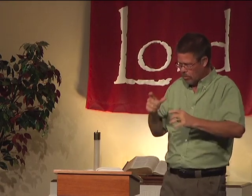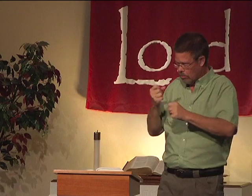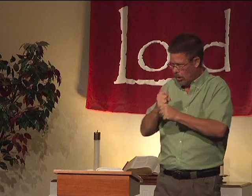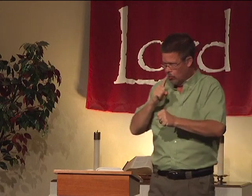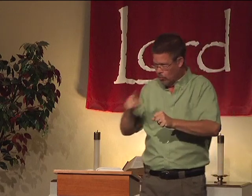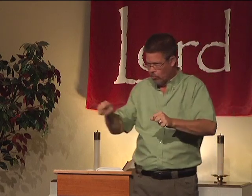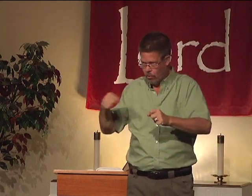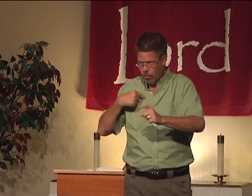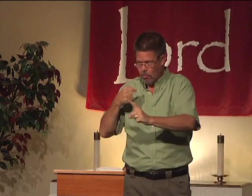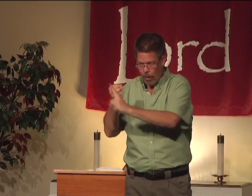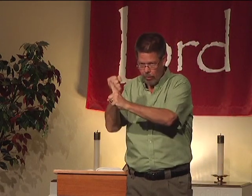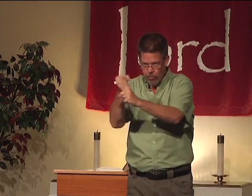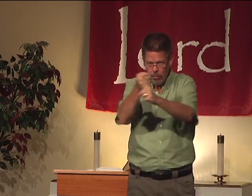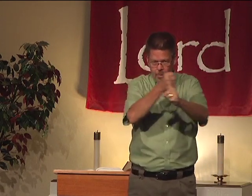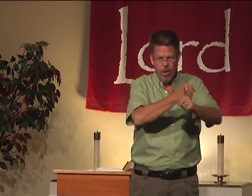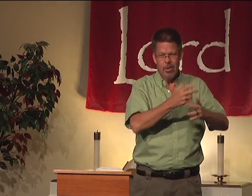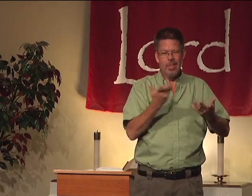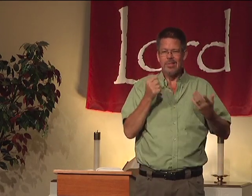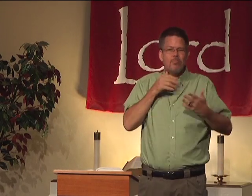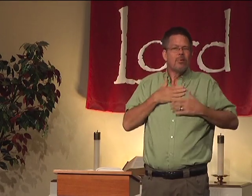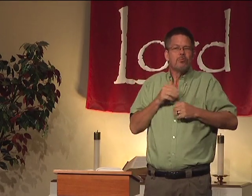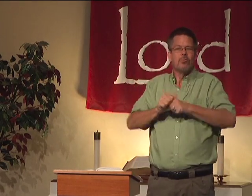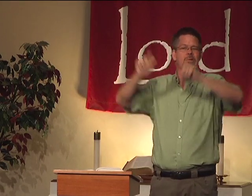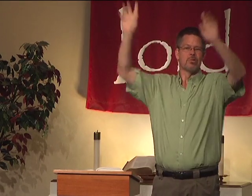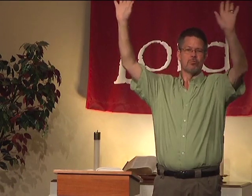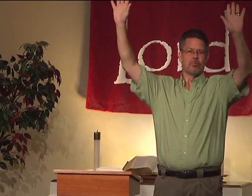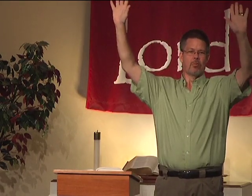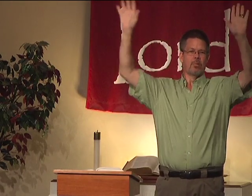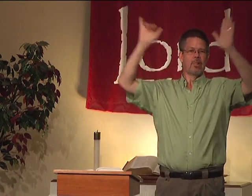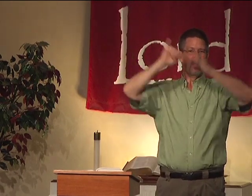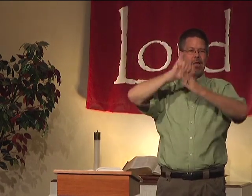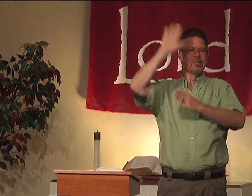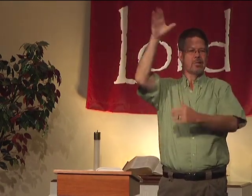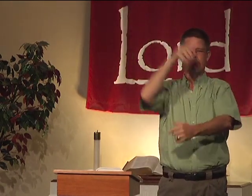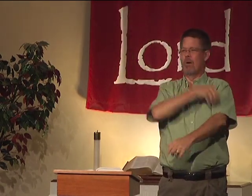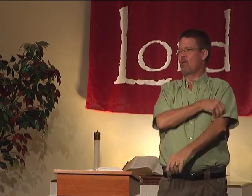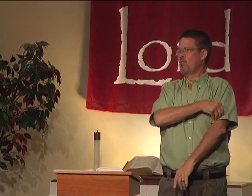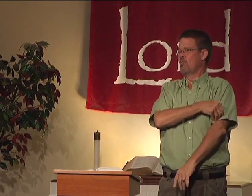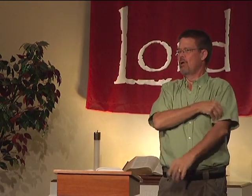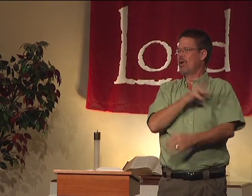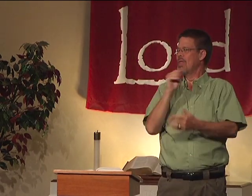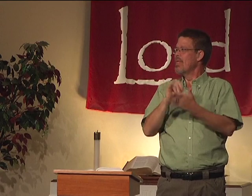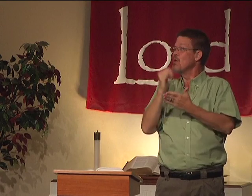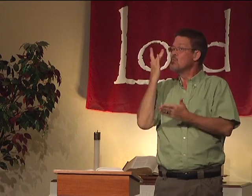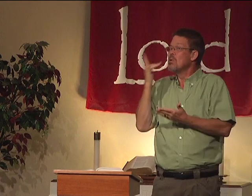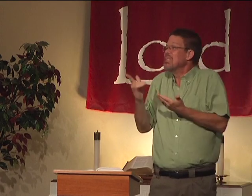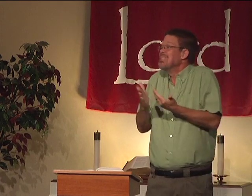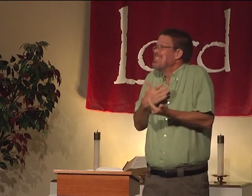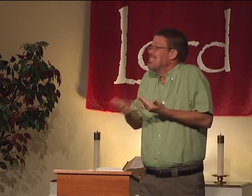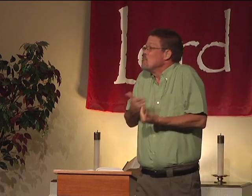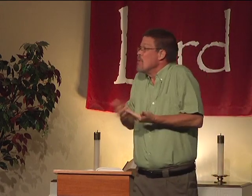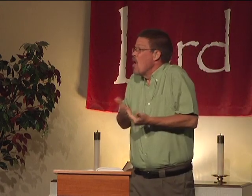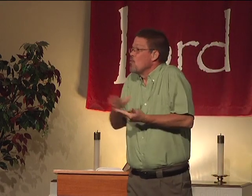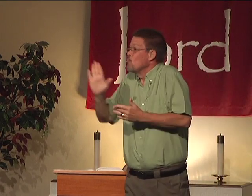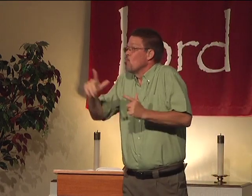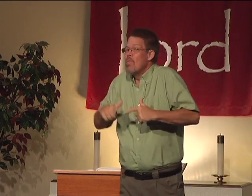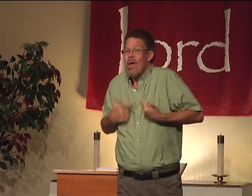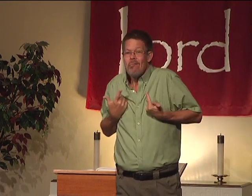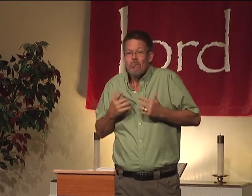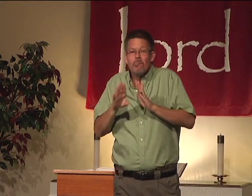But I'm not, you know, I'm not impacting everyone. That's not my job. That's God's power. And it doesn't